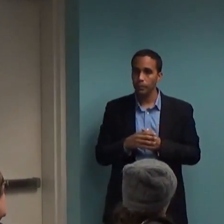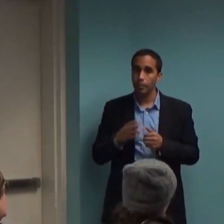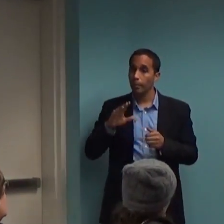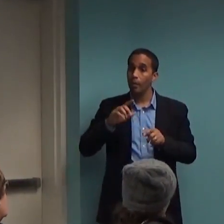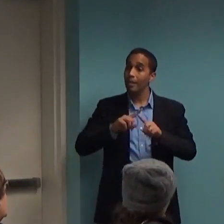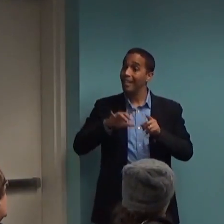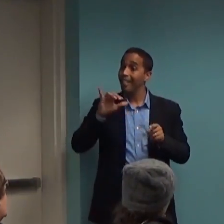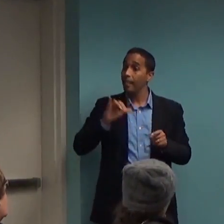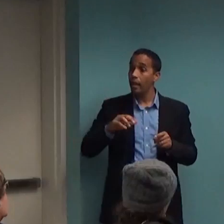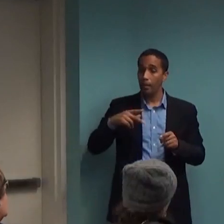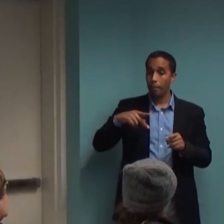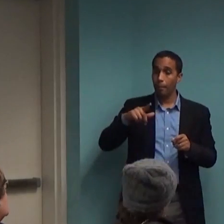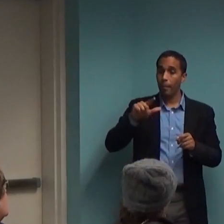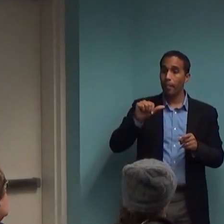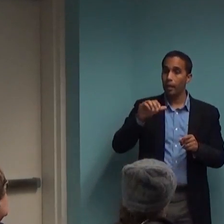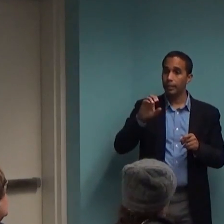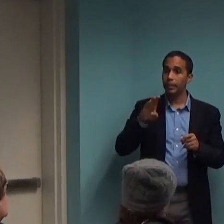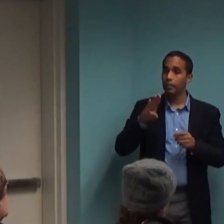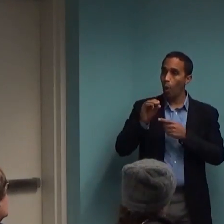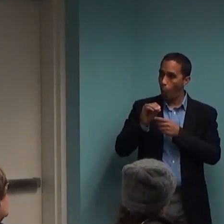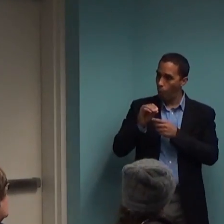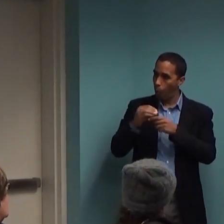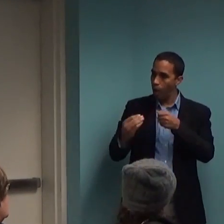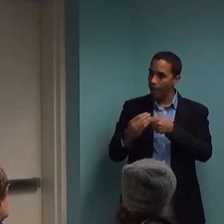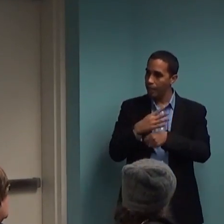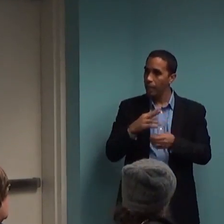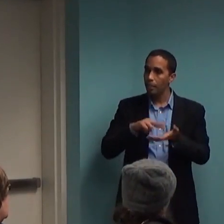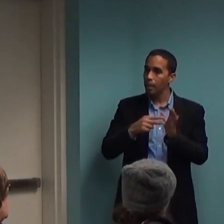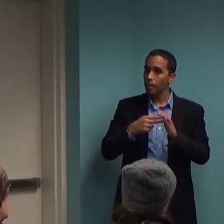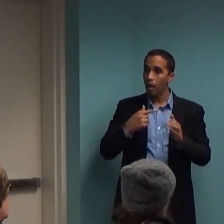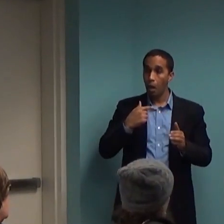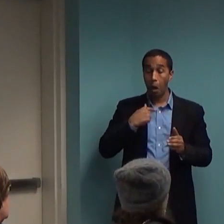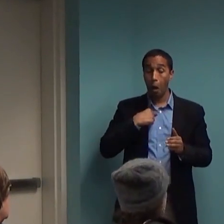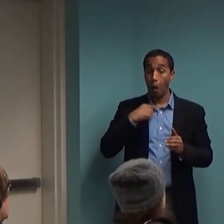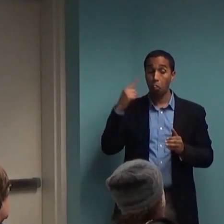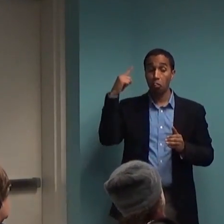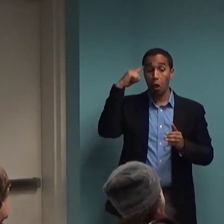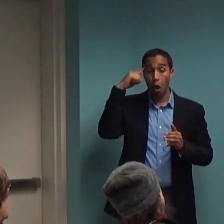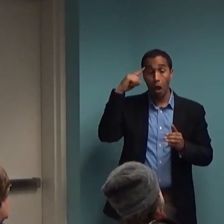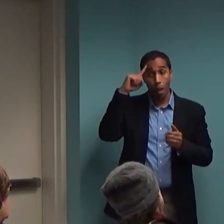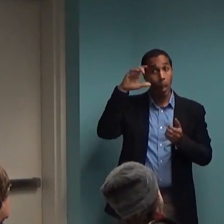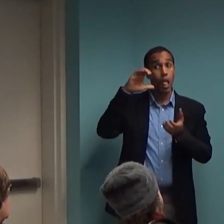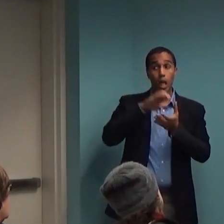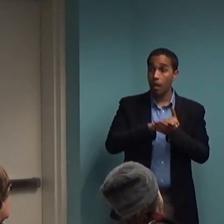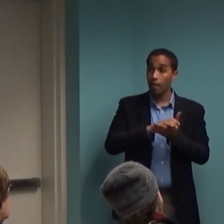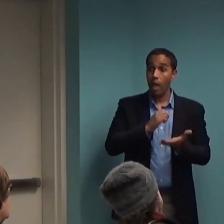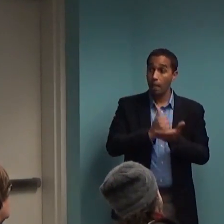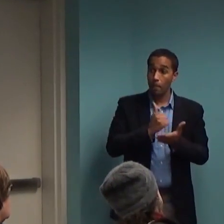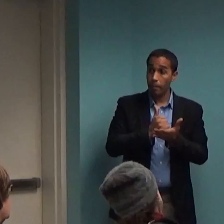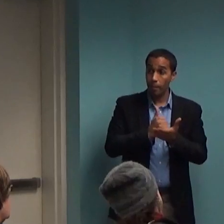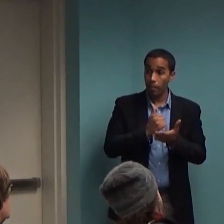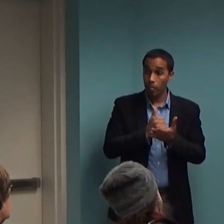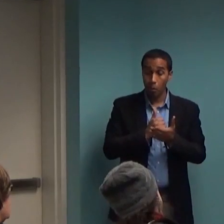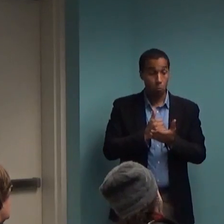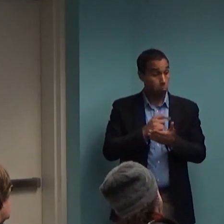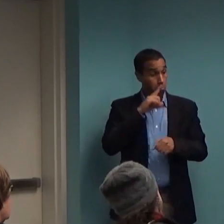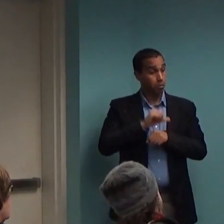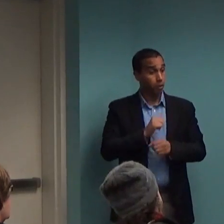increasing, by the way, in general, for all things. The trend line for the last 30 years is that people are more and more likely to